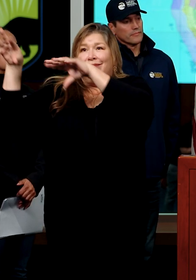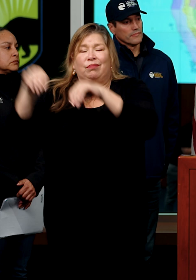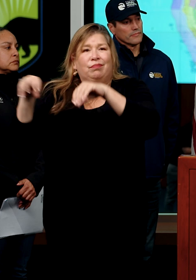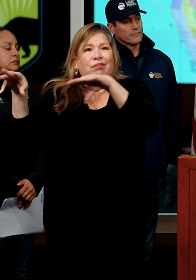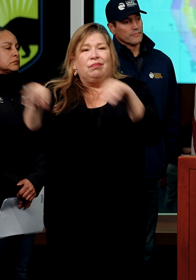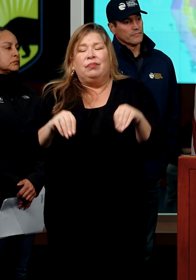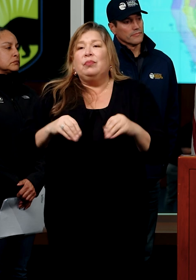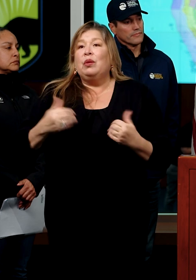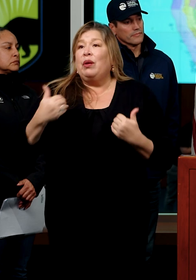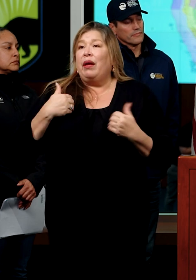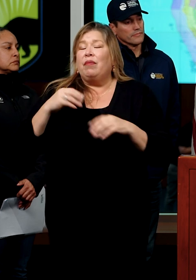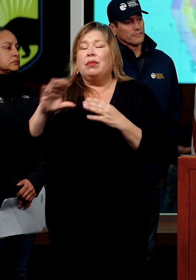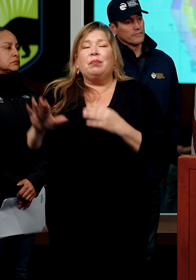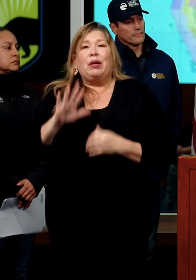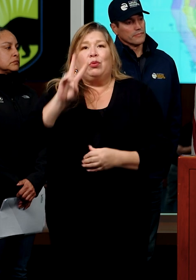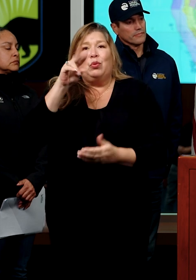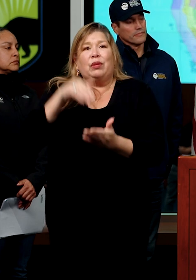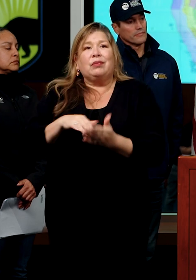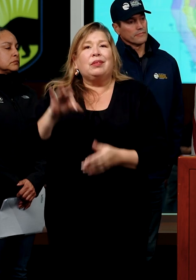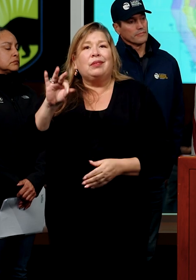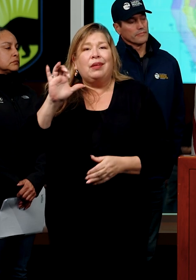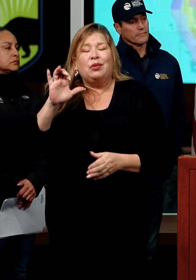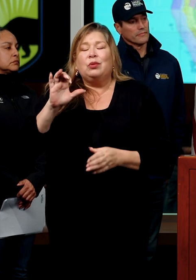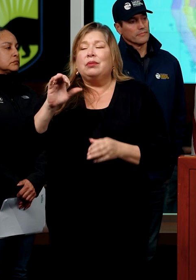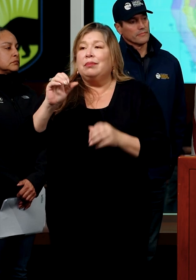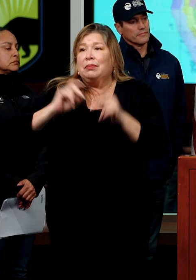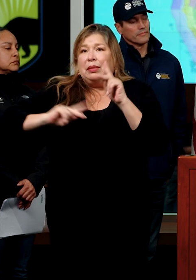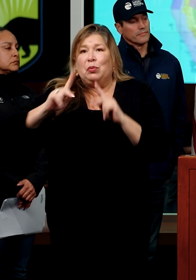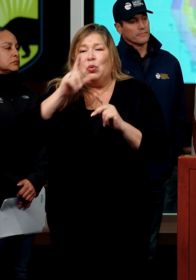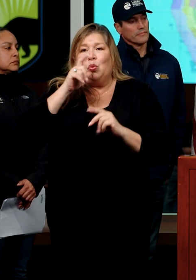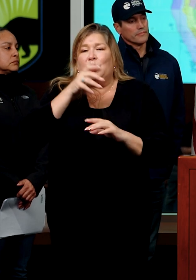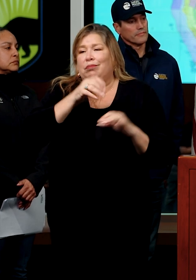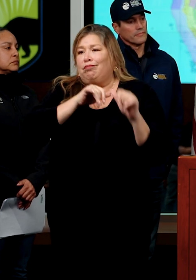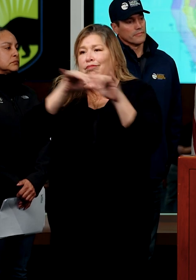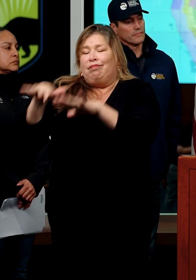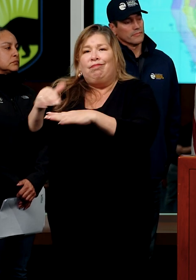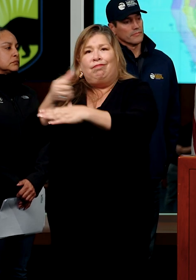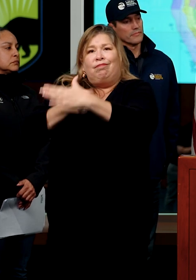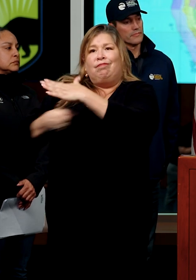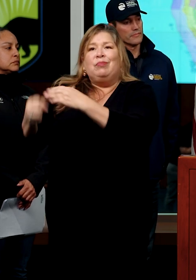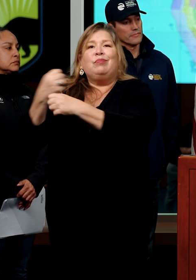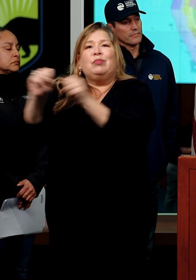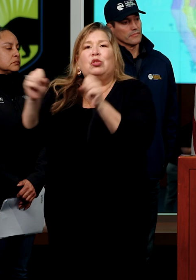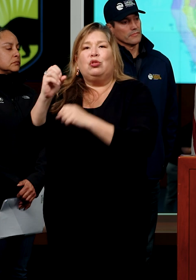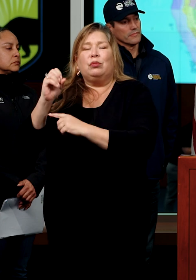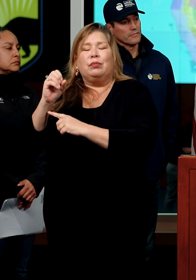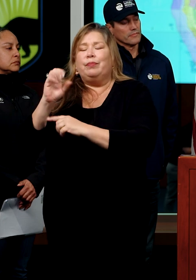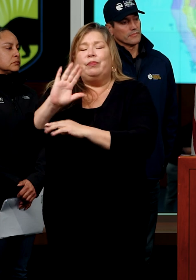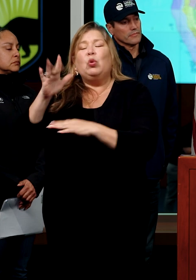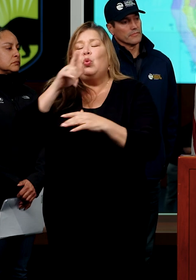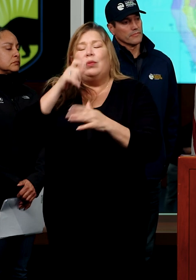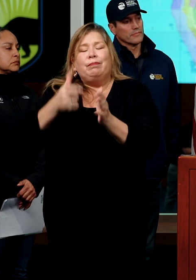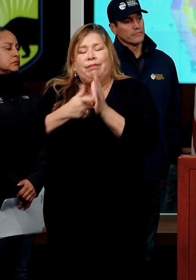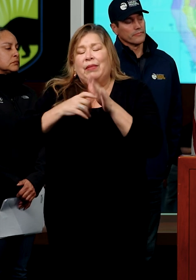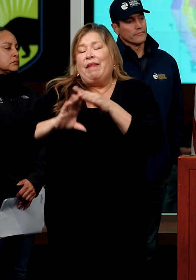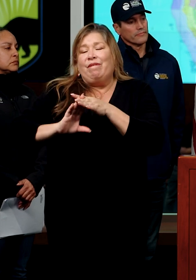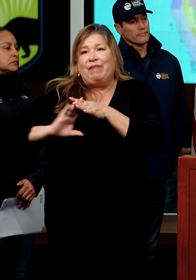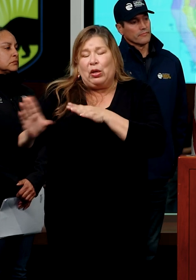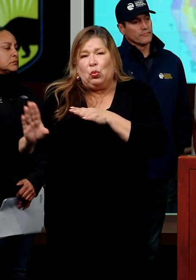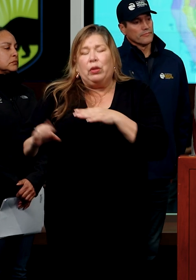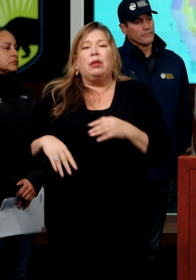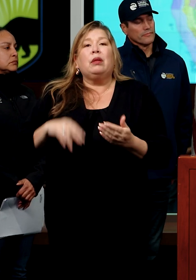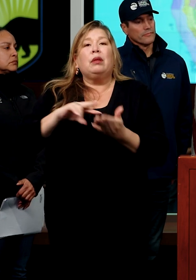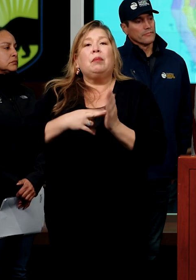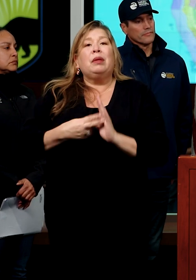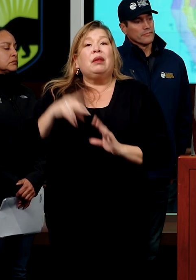,920 individuals in shelter, or excuse me, evacuated with only